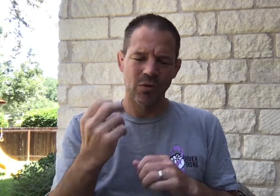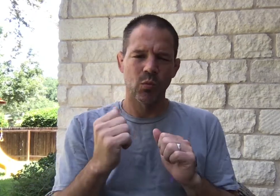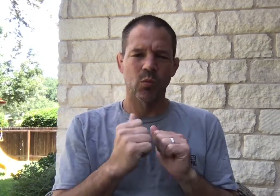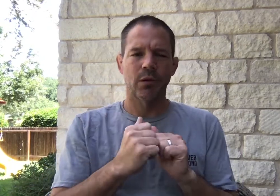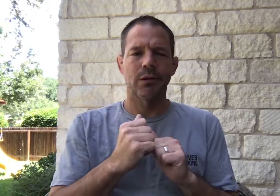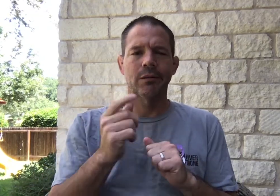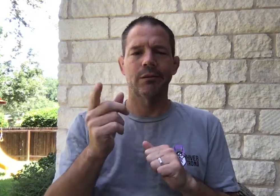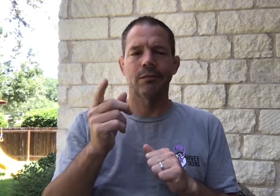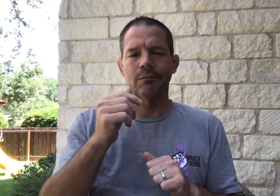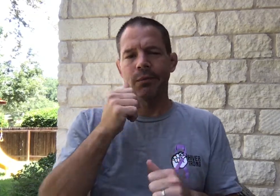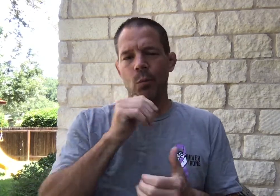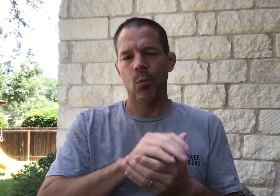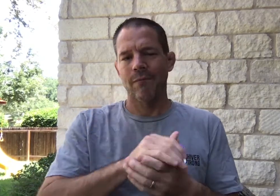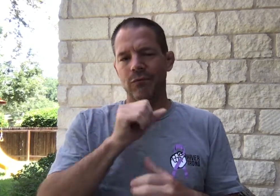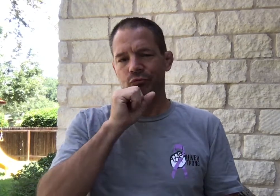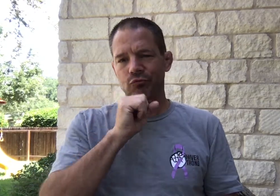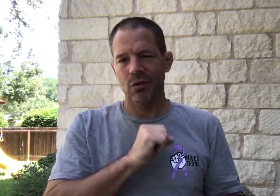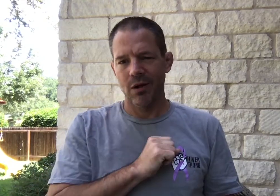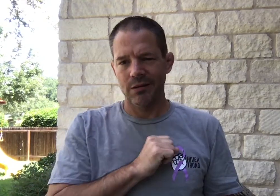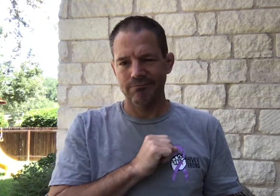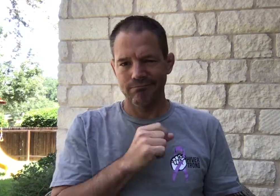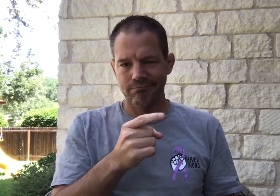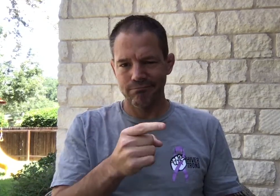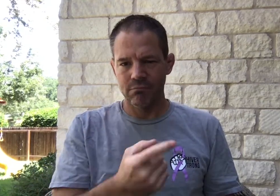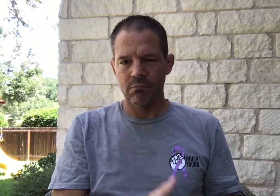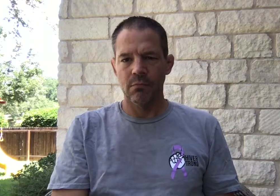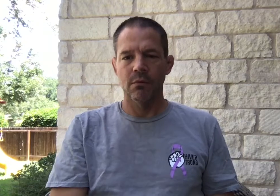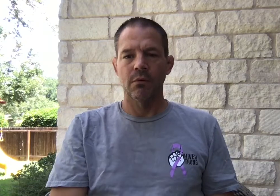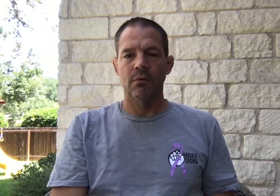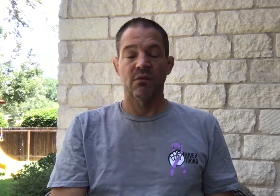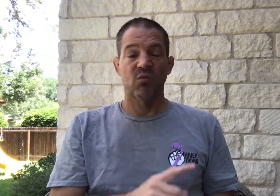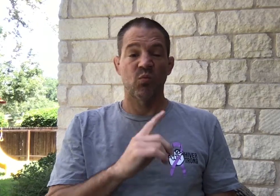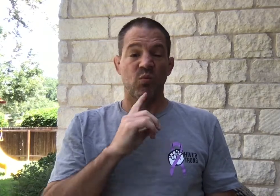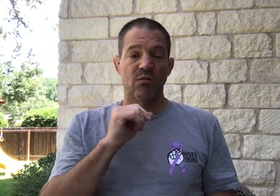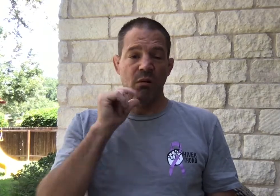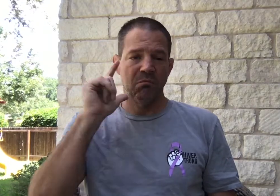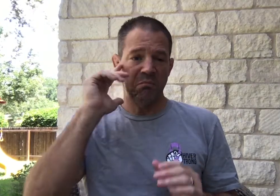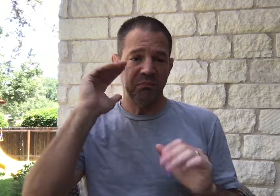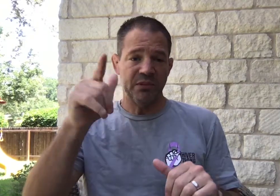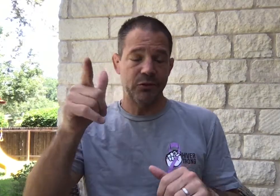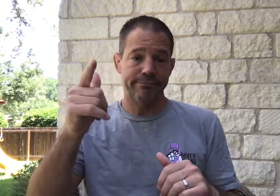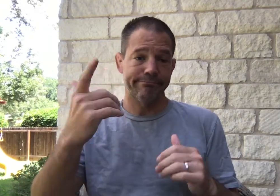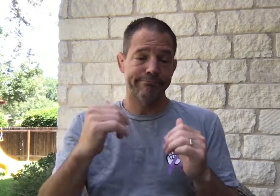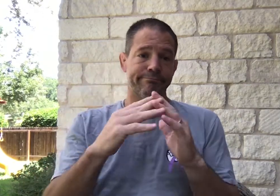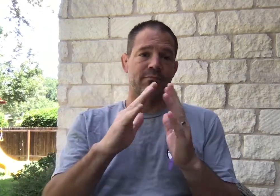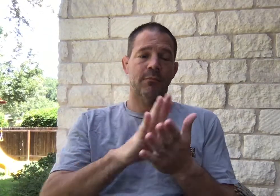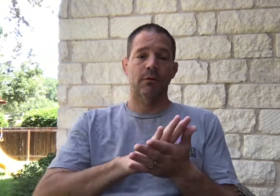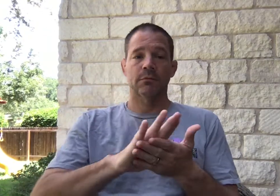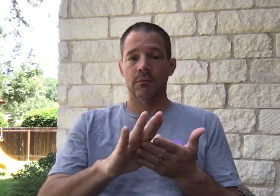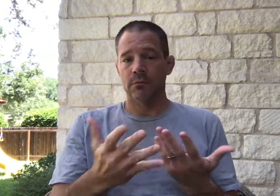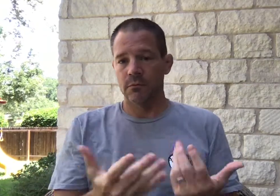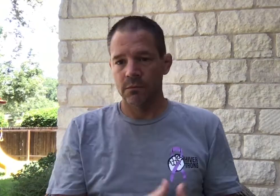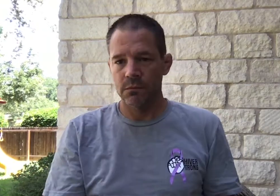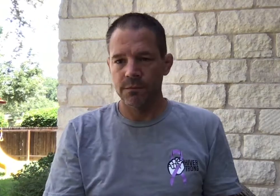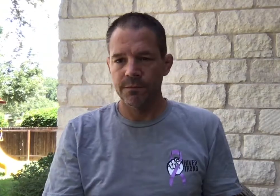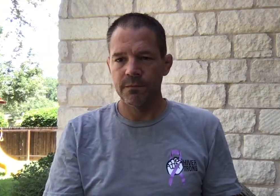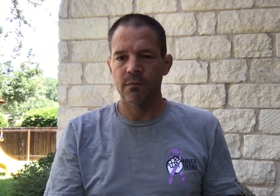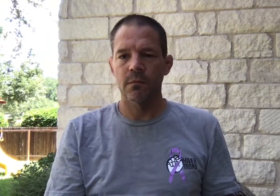friends of my wife, Shannon. This was absolutely unexpected, and they just did this. was so nice.